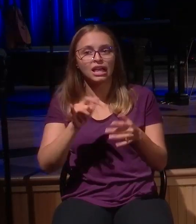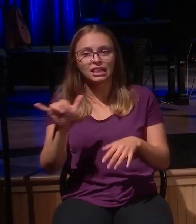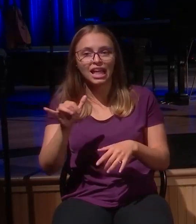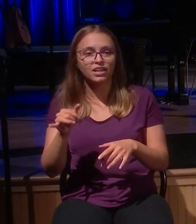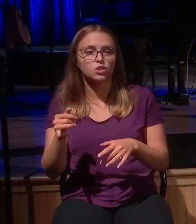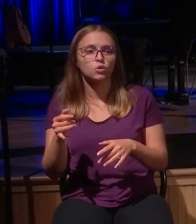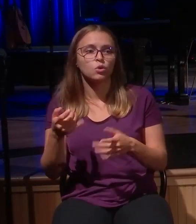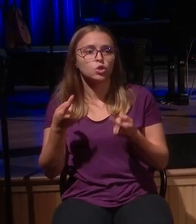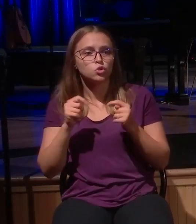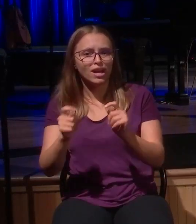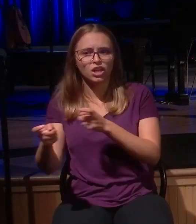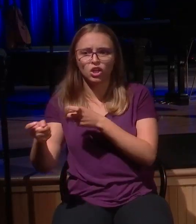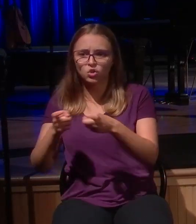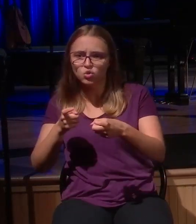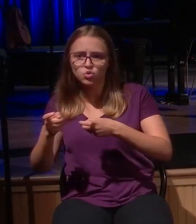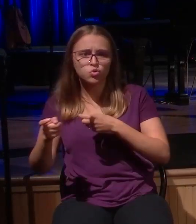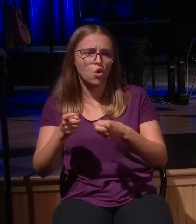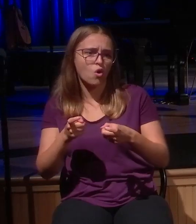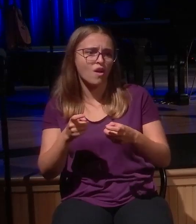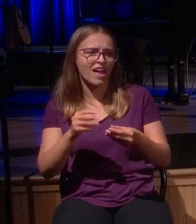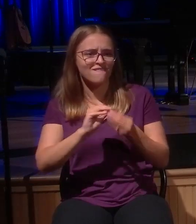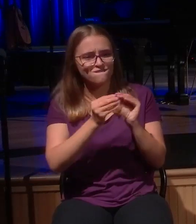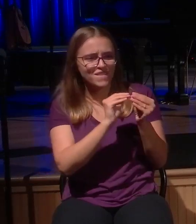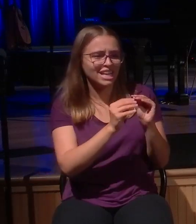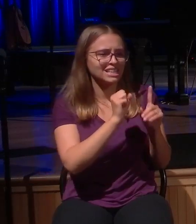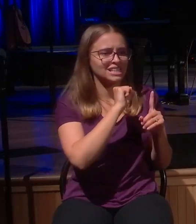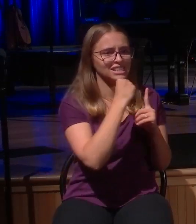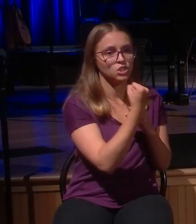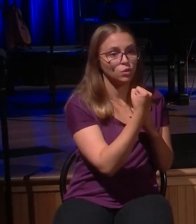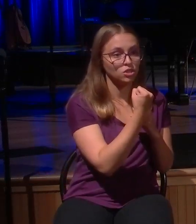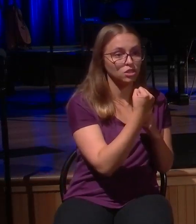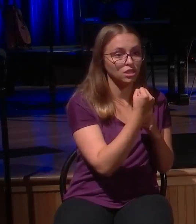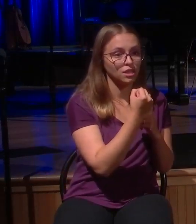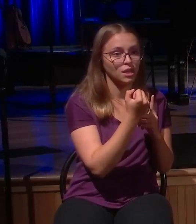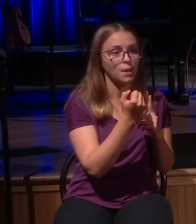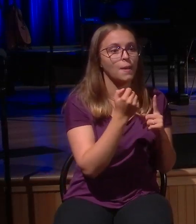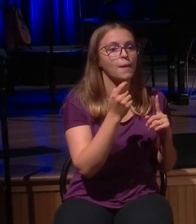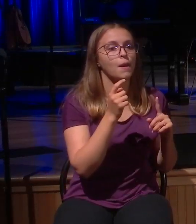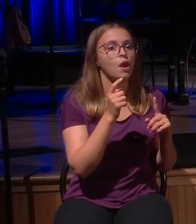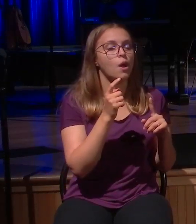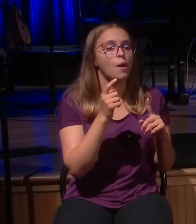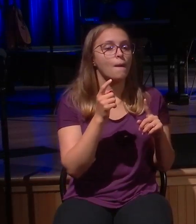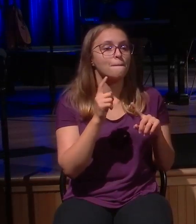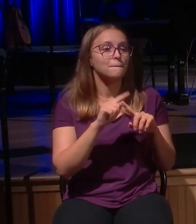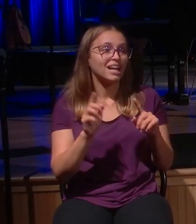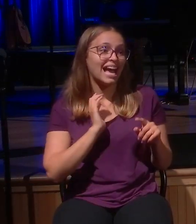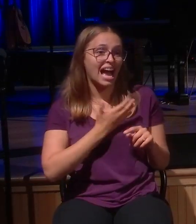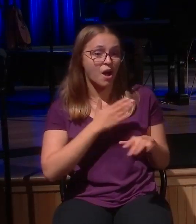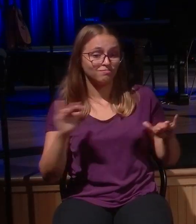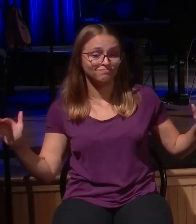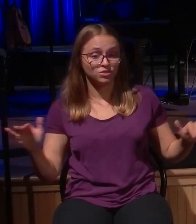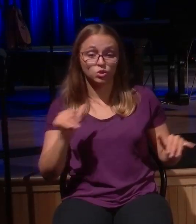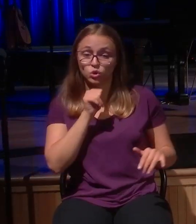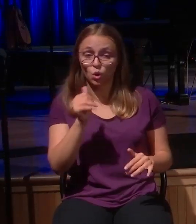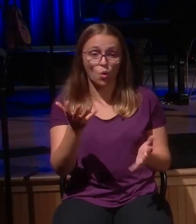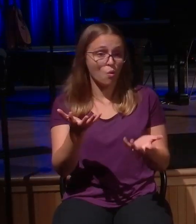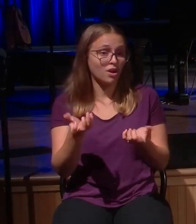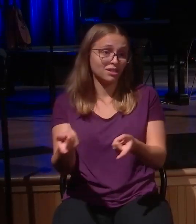home when, in fact, they don't want to come home. Why don't they want to come home? Blind, bound, brash. What do you expect them to do apart from the work of Jesus